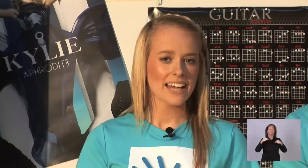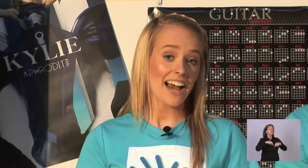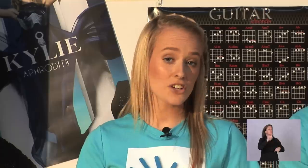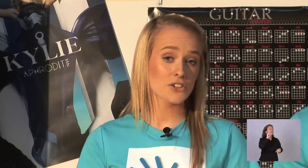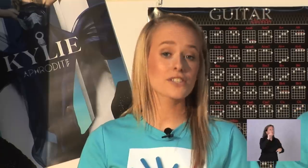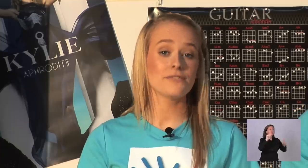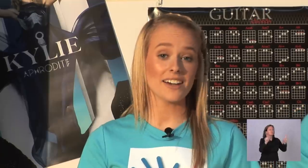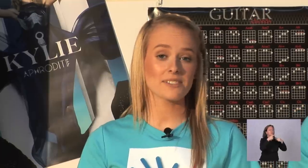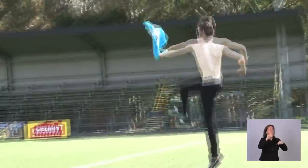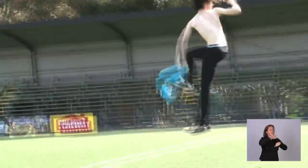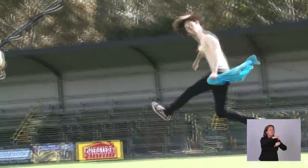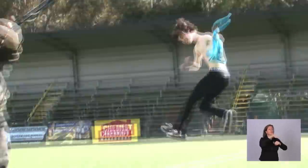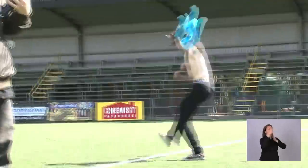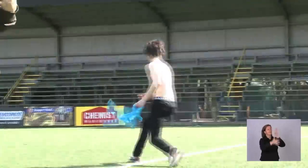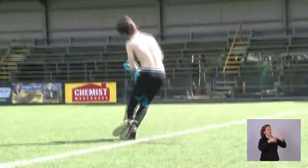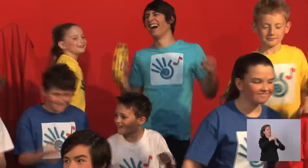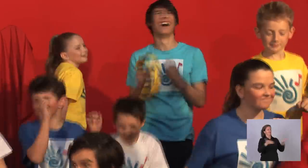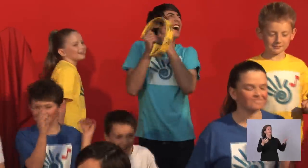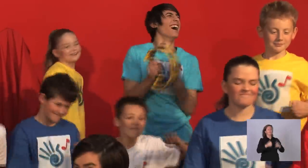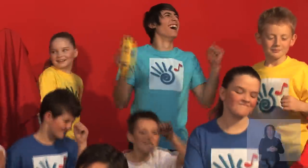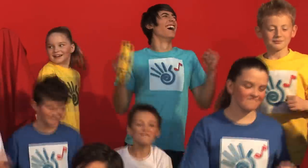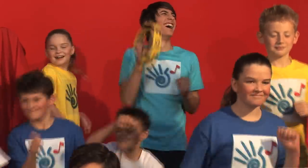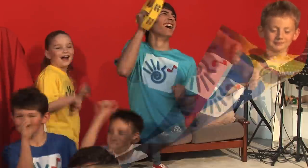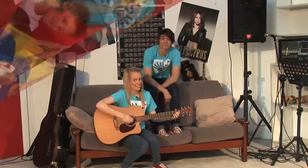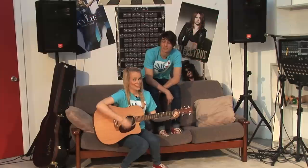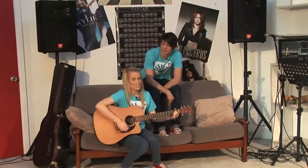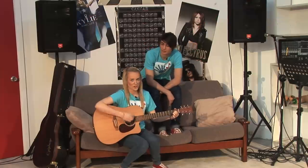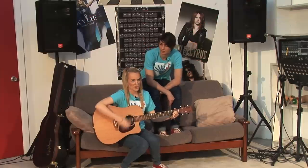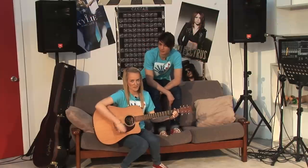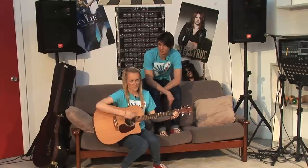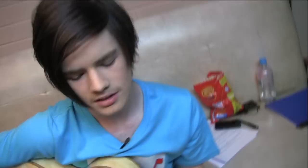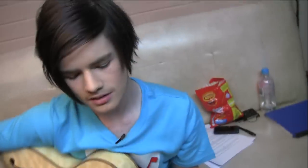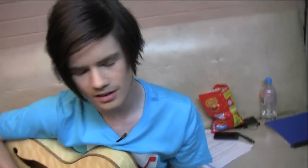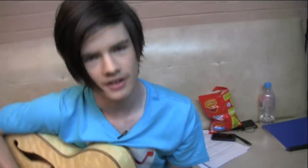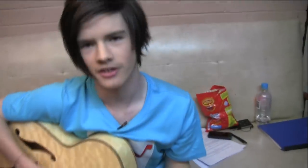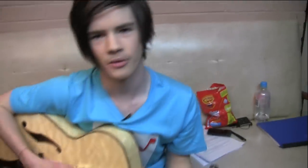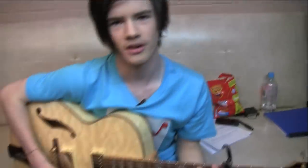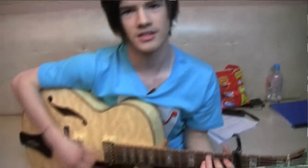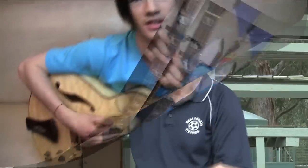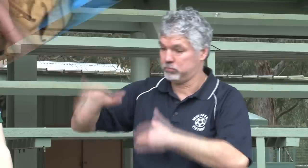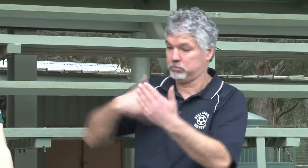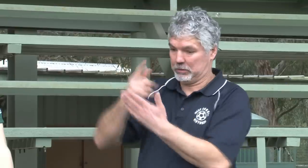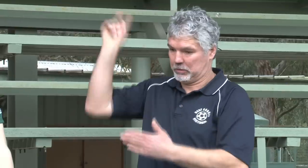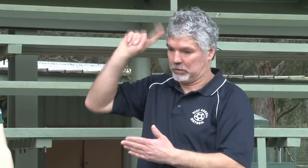Our show uses fun, music, and sign language.